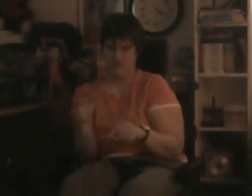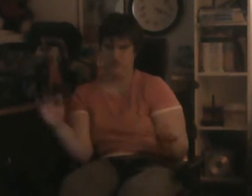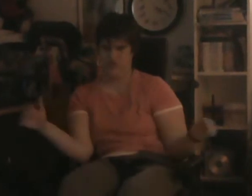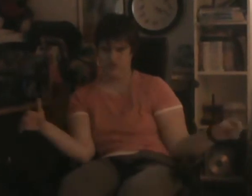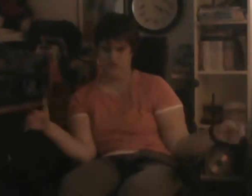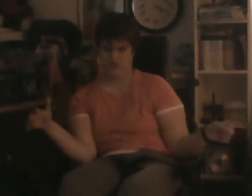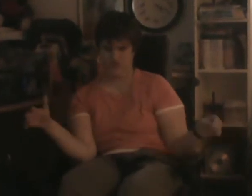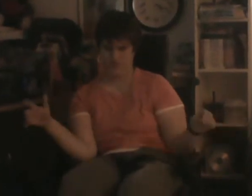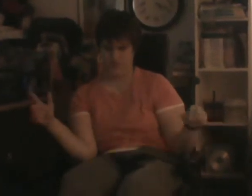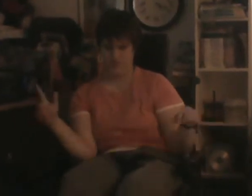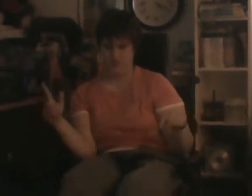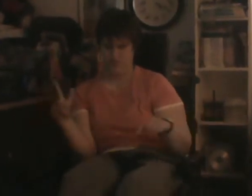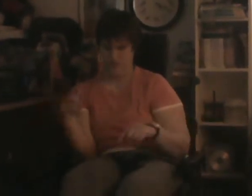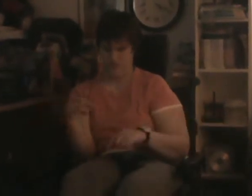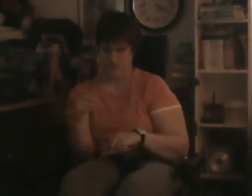ever been.